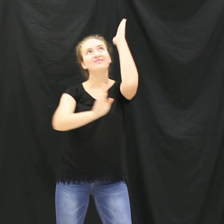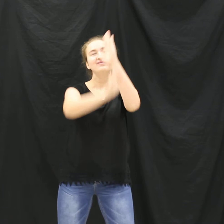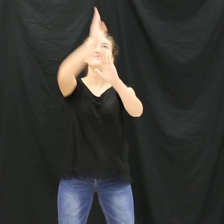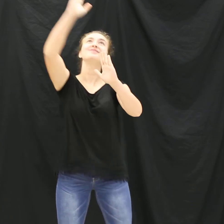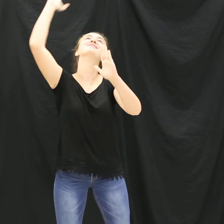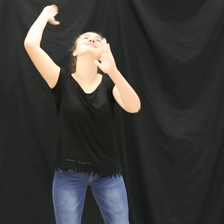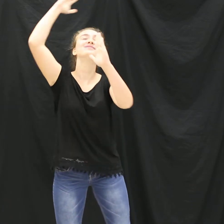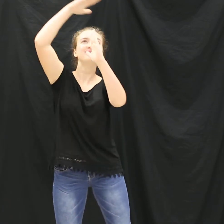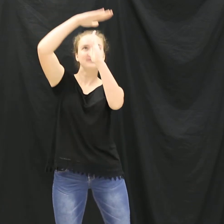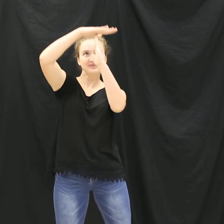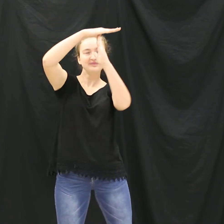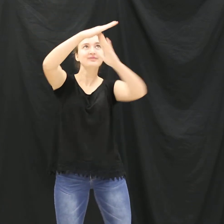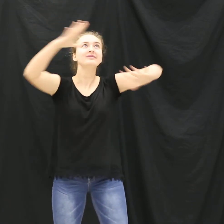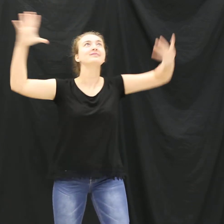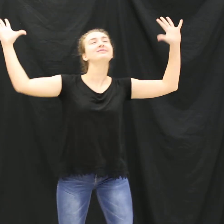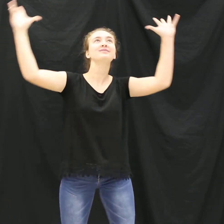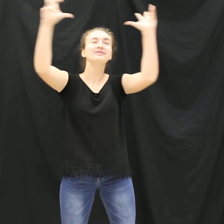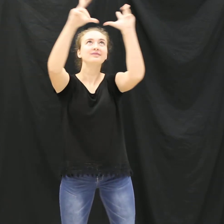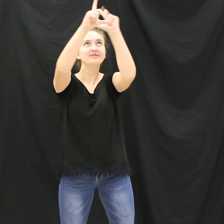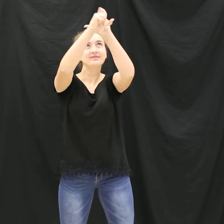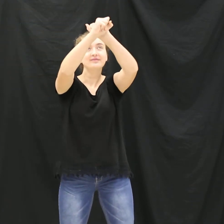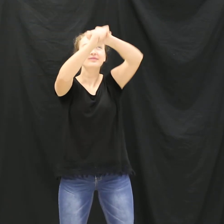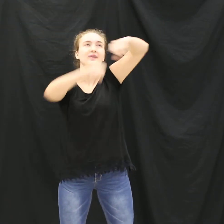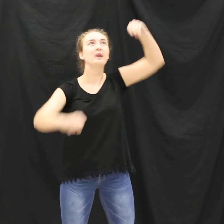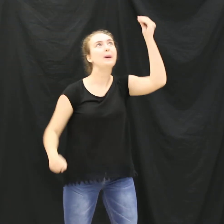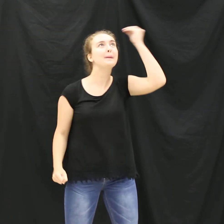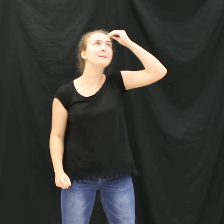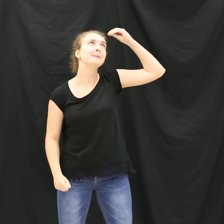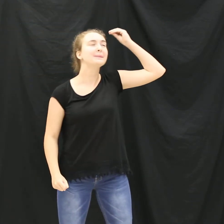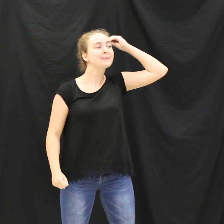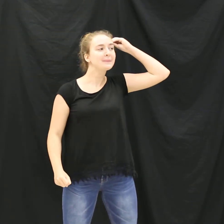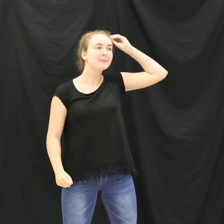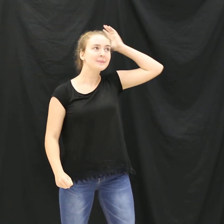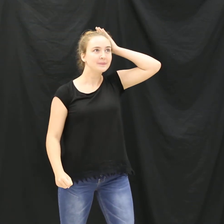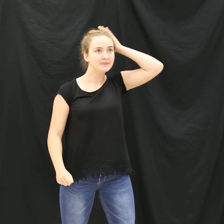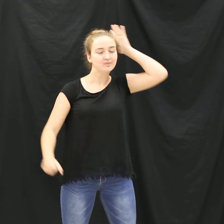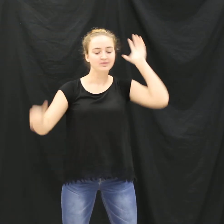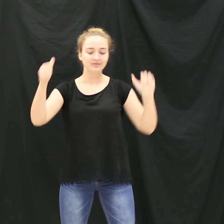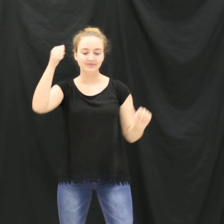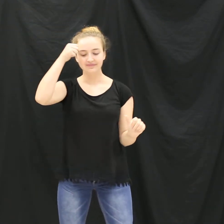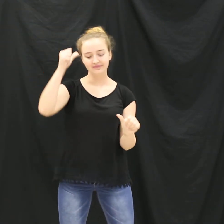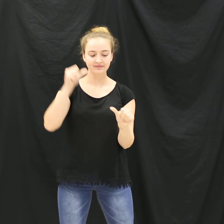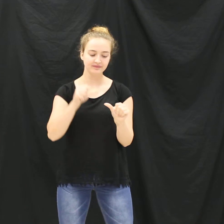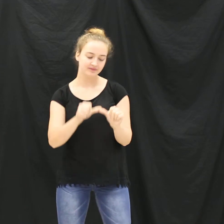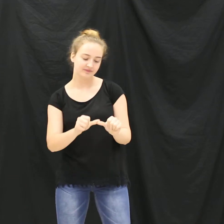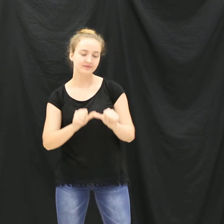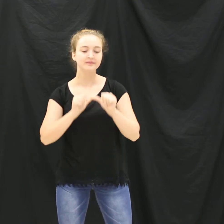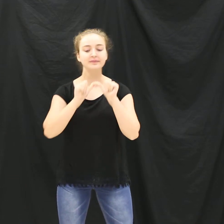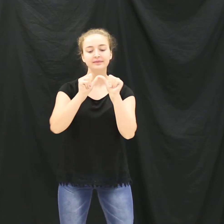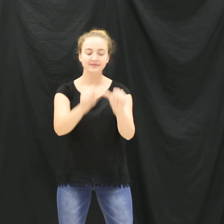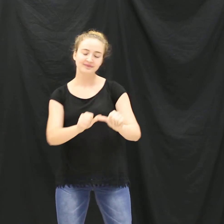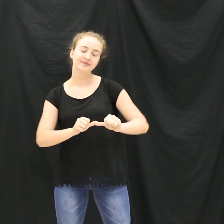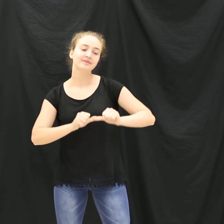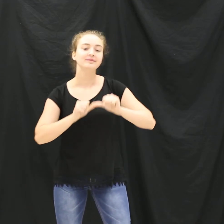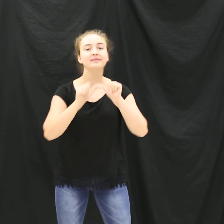forgiven my mistakes I'm comin' home, I'm comin' home And tell the world that I'm comin' comin'